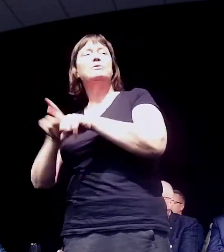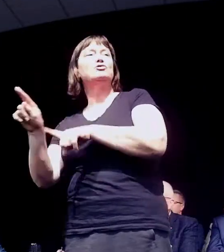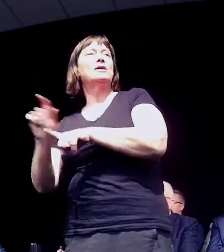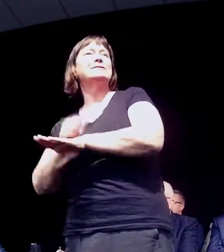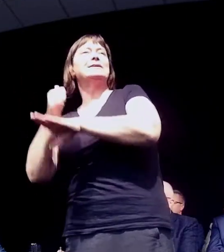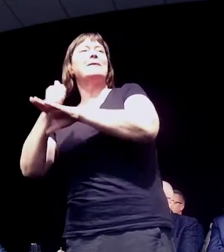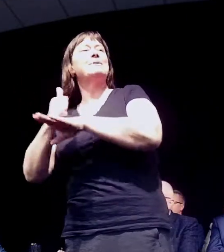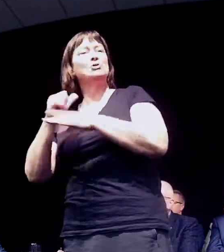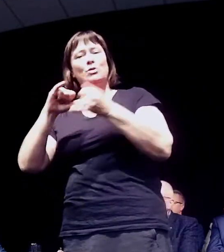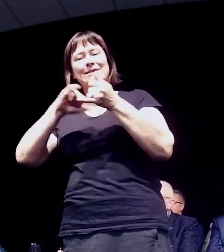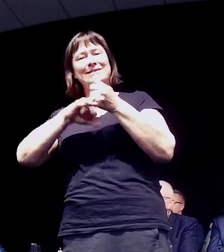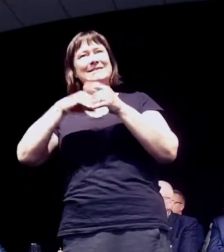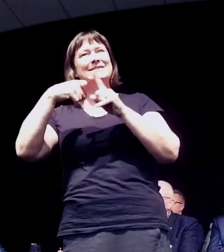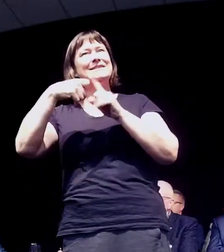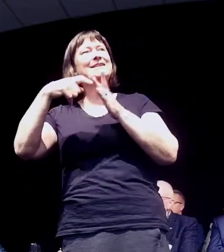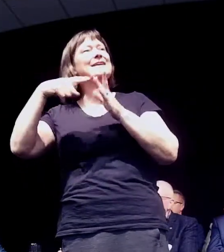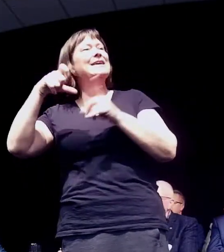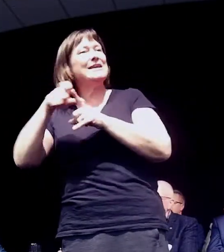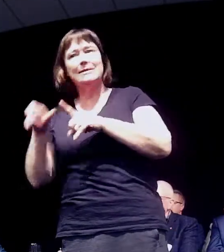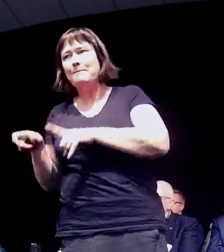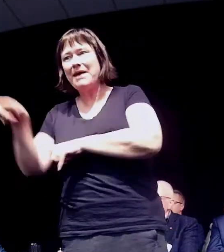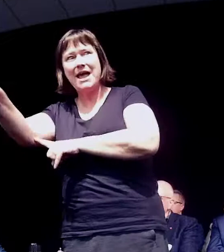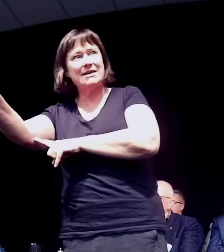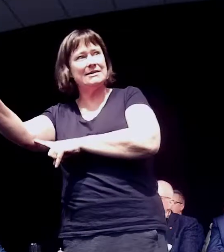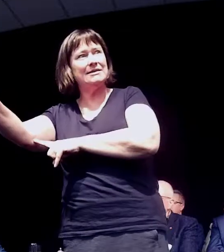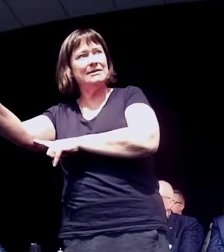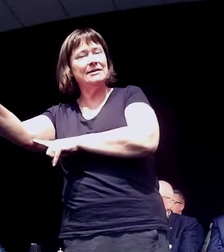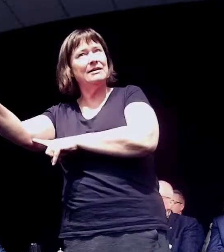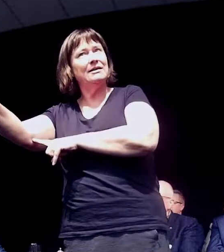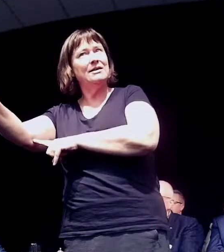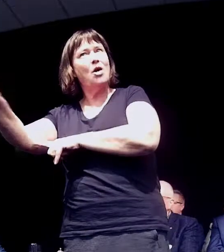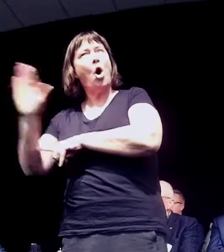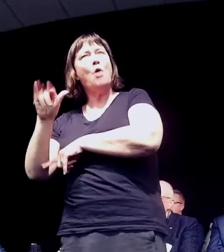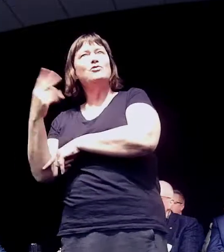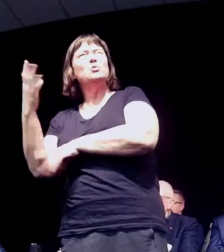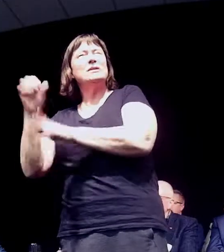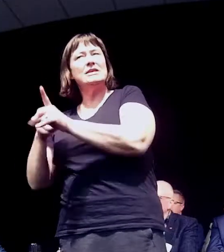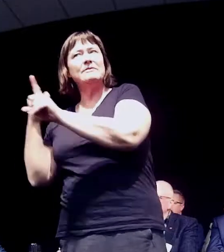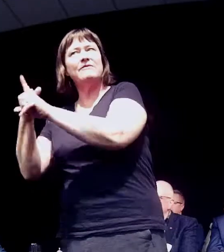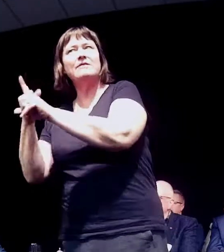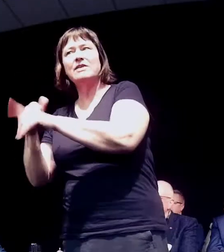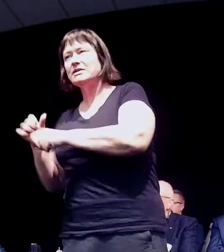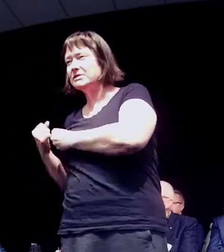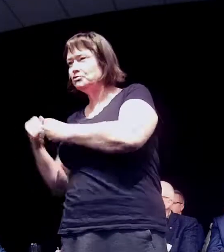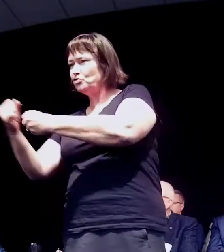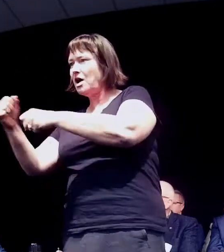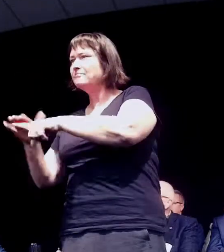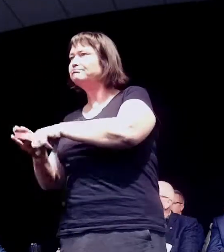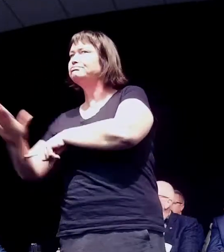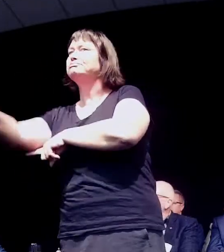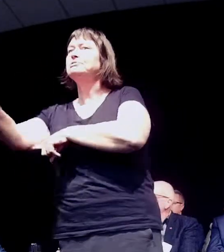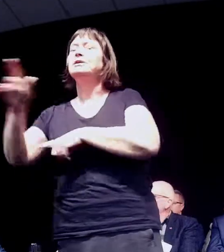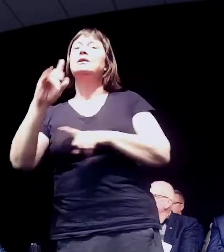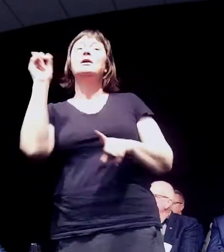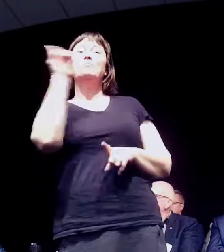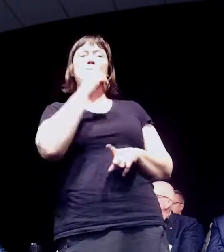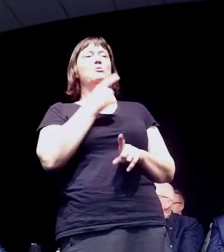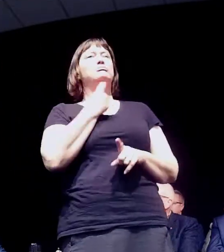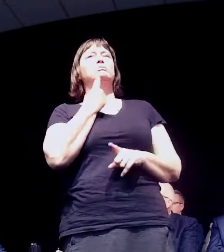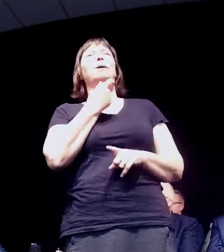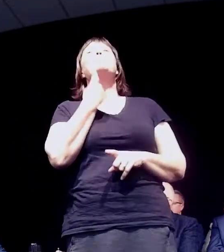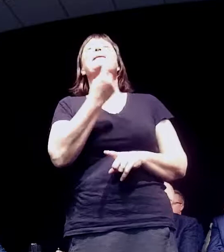20 years. Everyone complained about the skate park. Damaging was done with ollies and things like that over all the